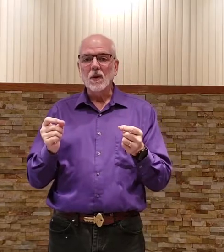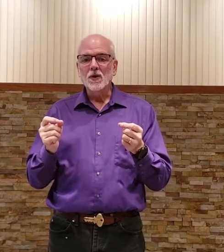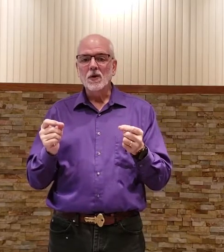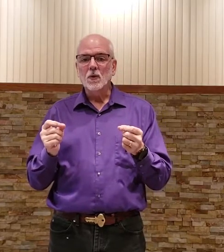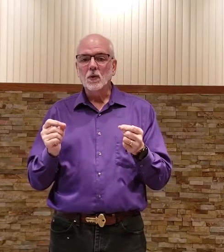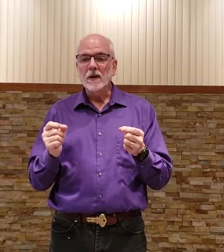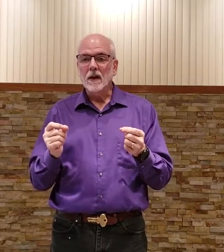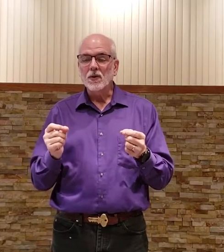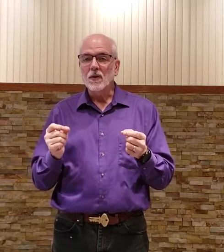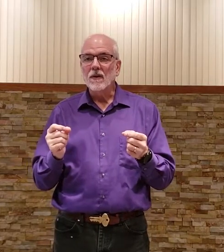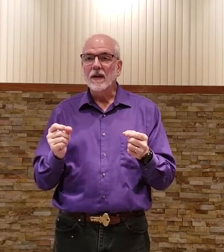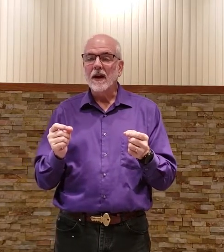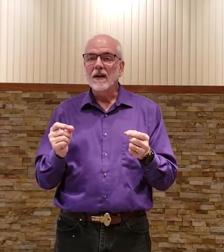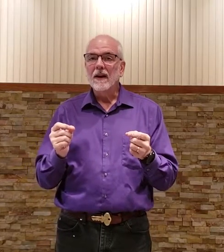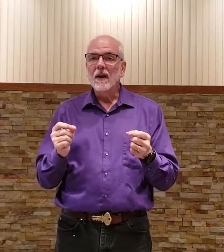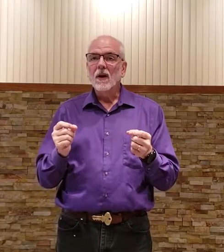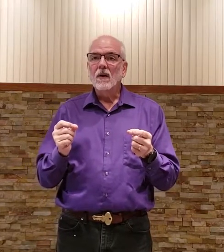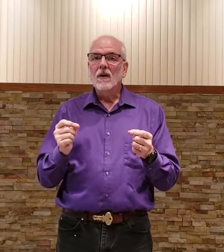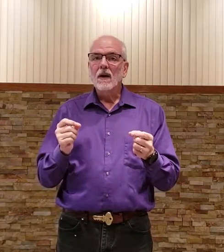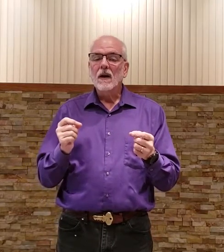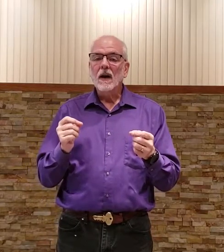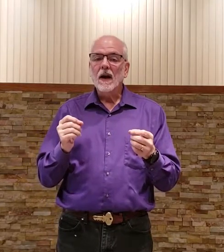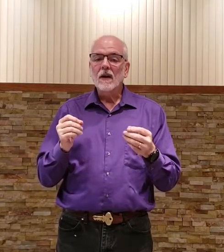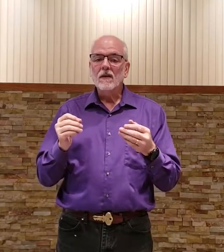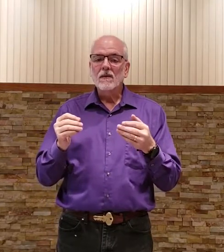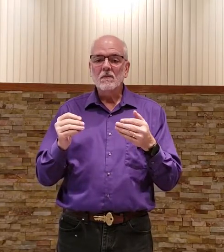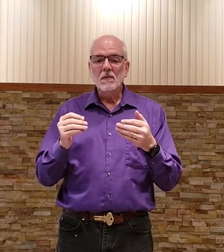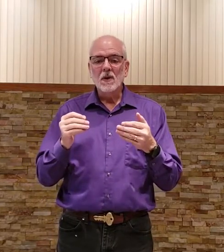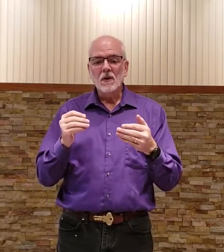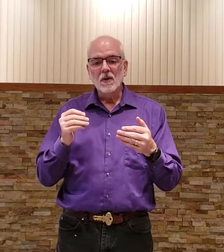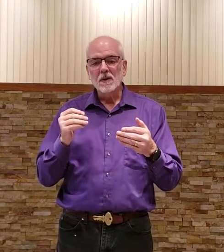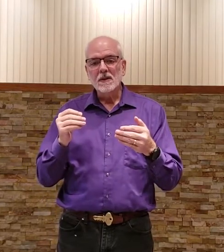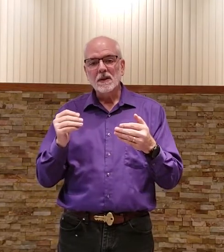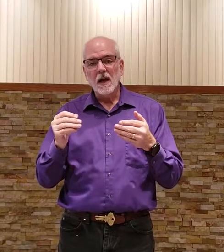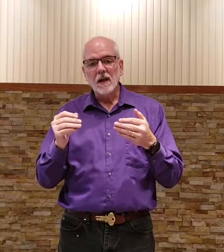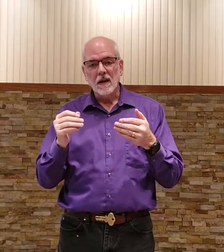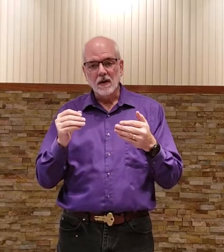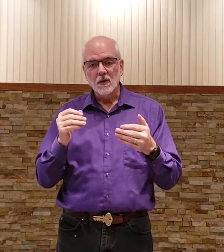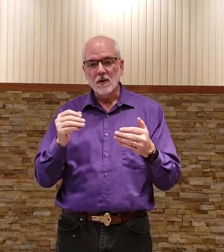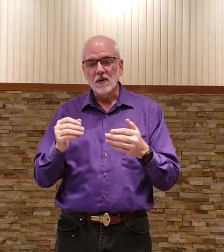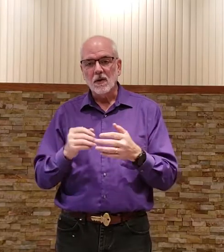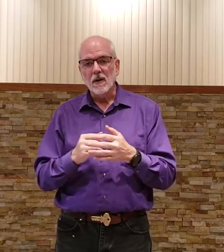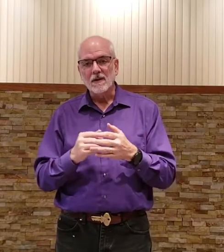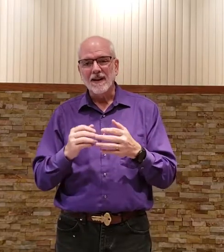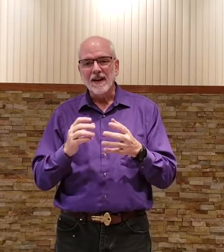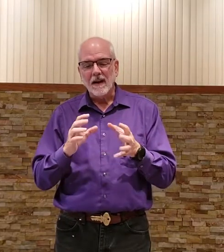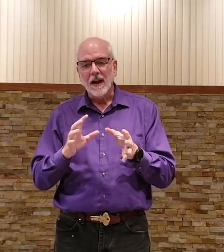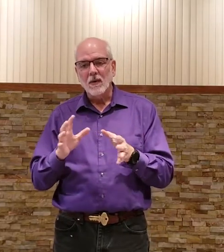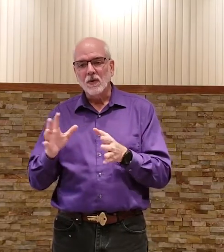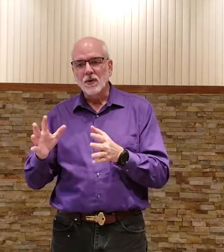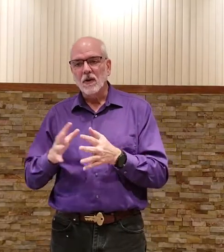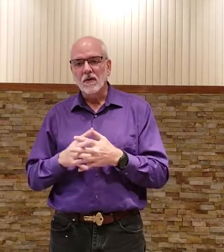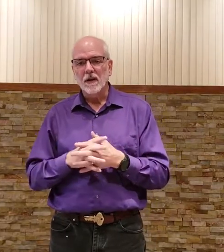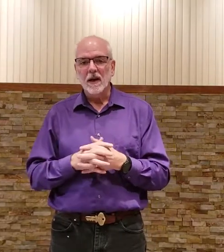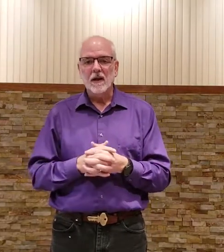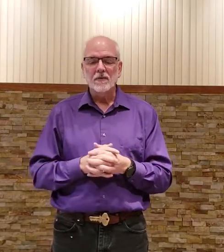want to choose a translation that kind of mirrors signing to a certain extent in the language of the deaf